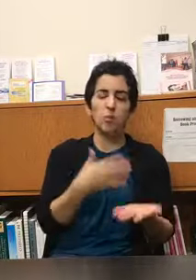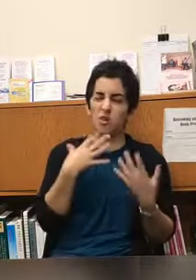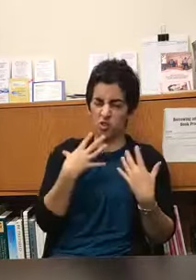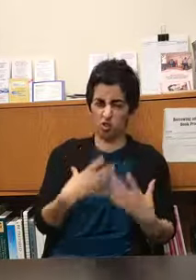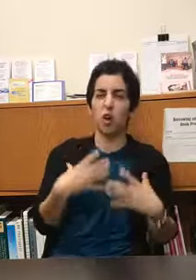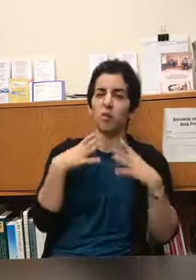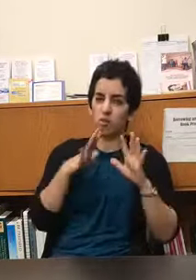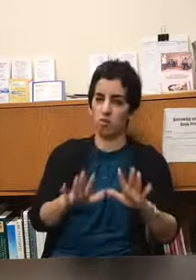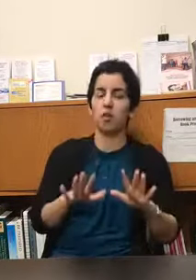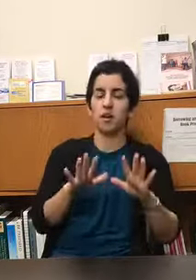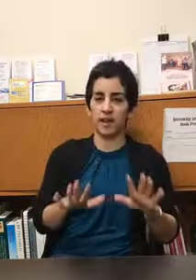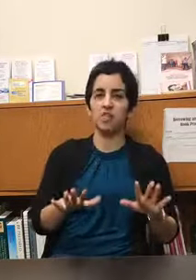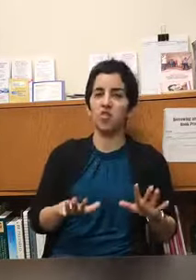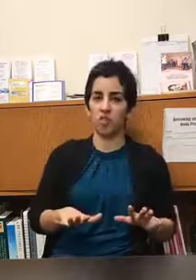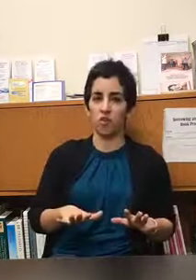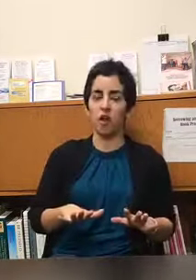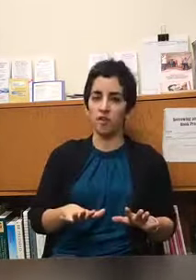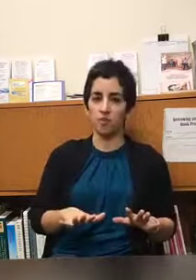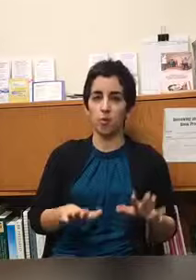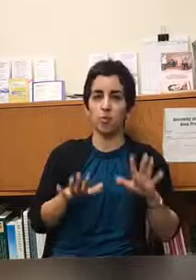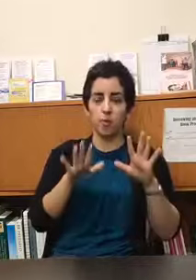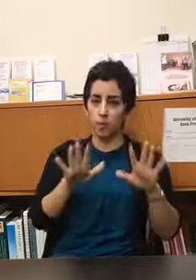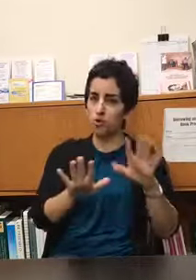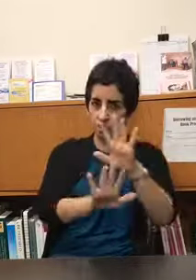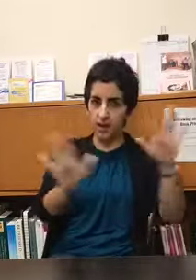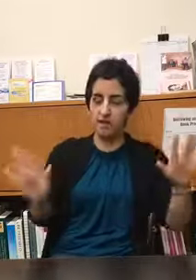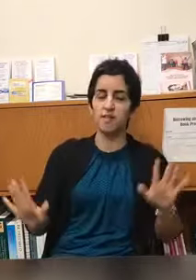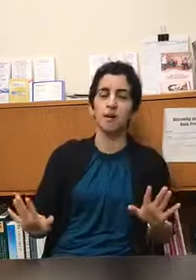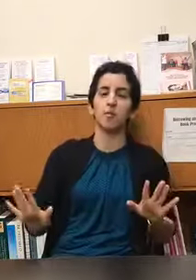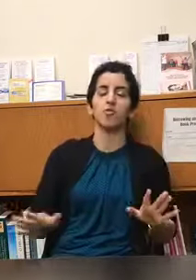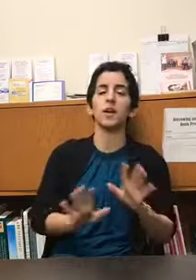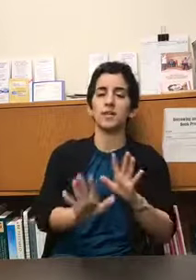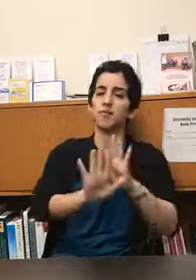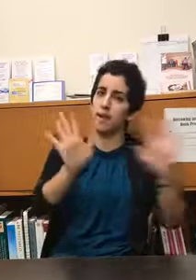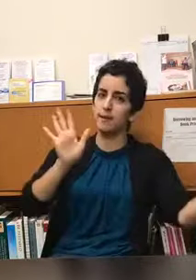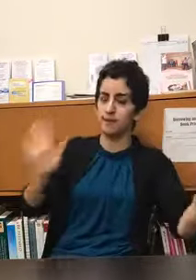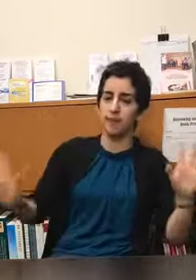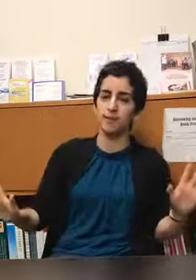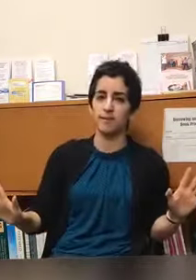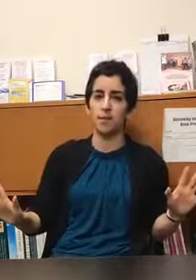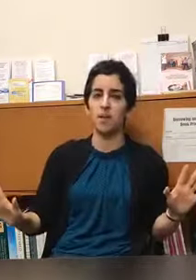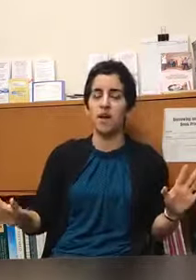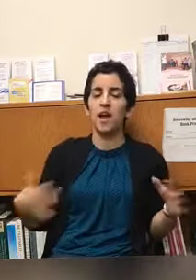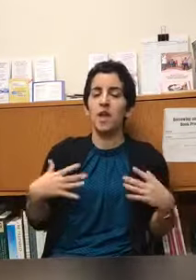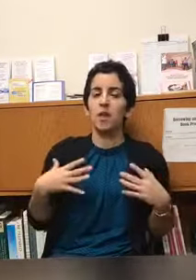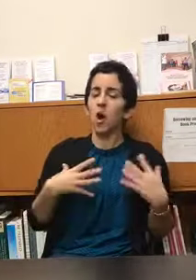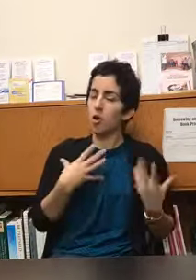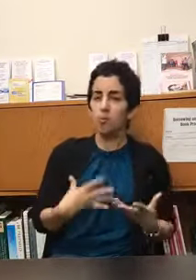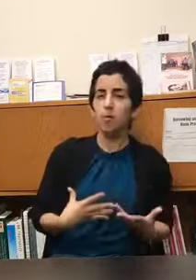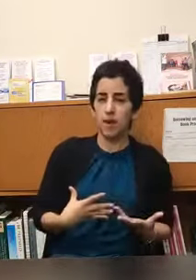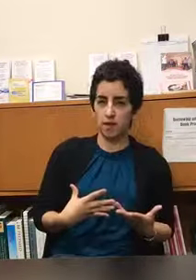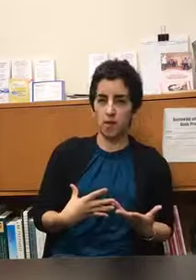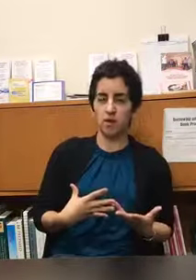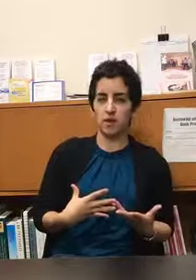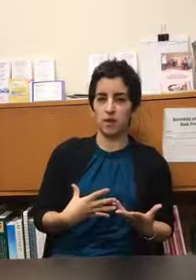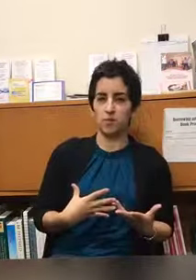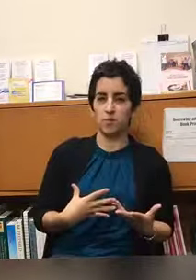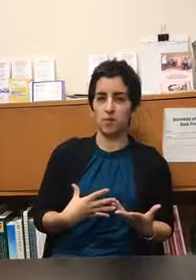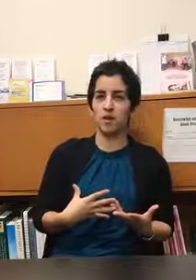we struggle against the thoughts the more that we push against them or try to defend against them the harder we make it for ourselves because